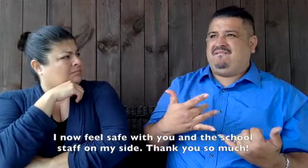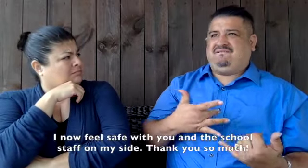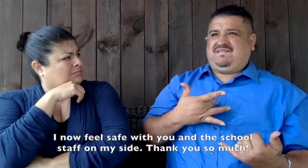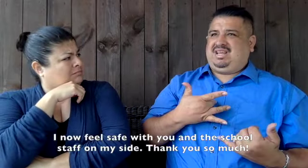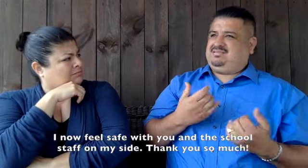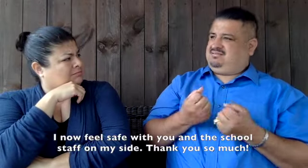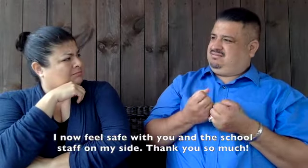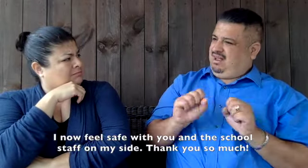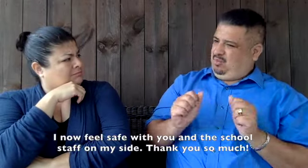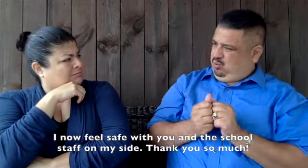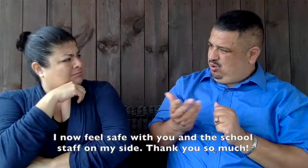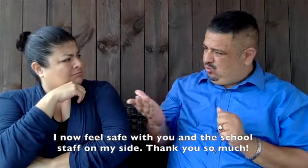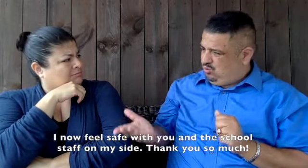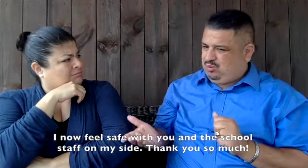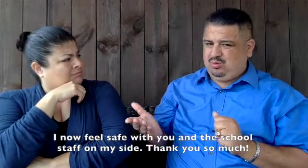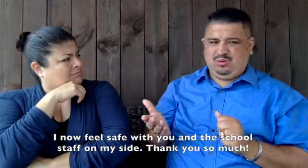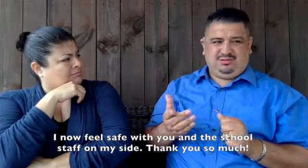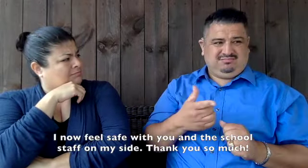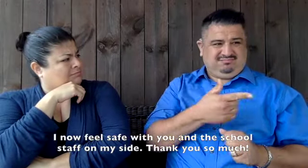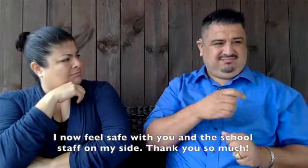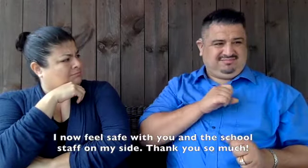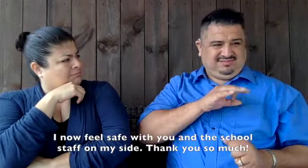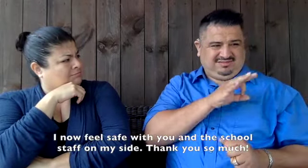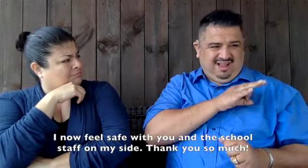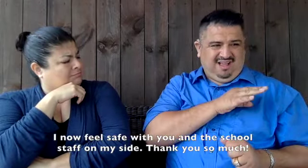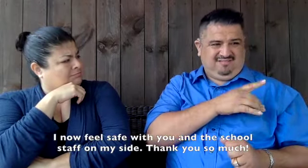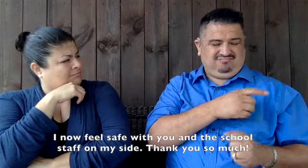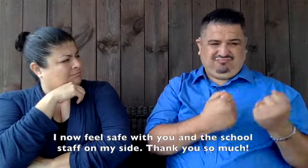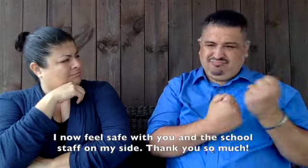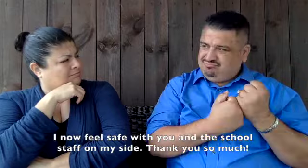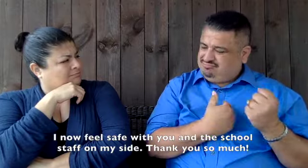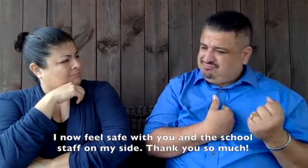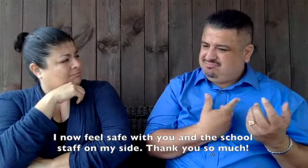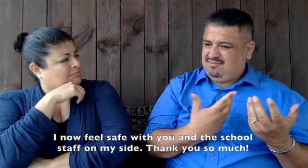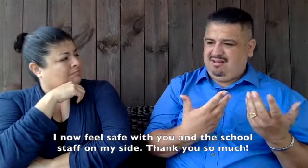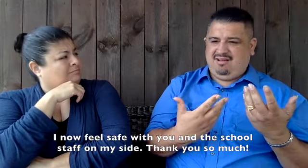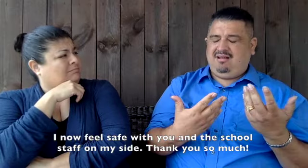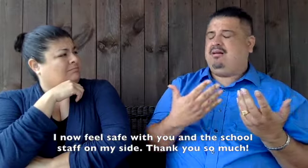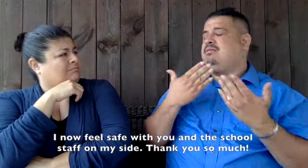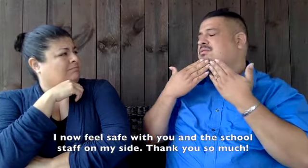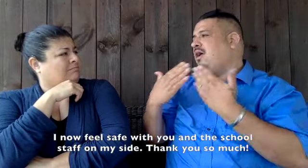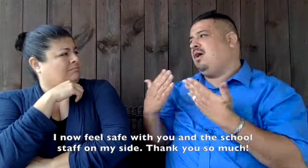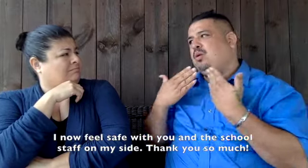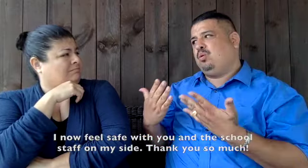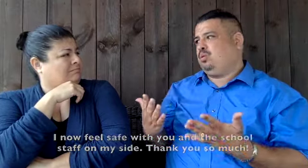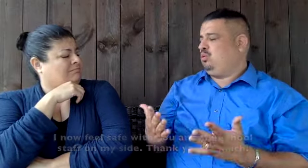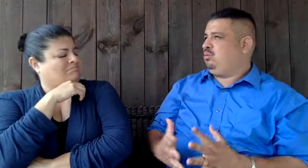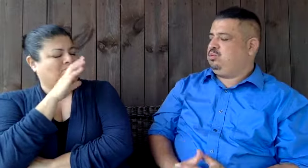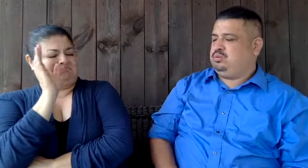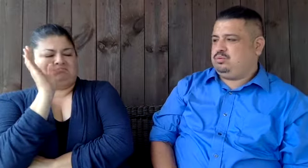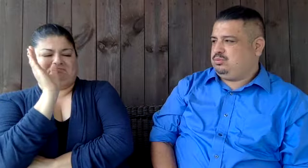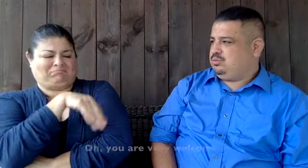I now feel safe and with the school staff on my side and you thank you so much